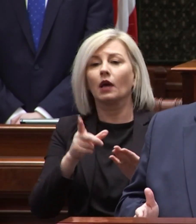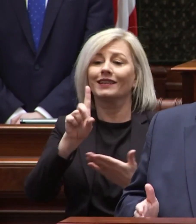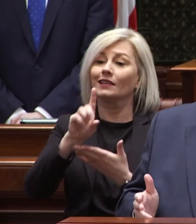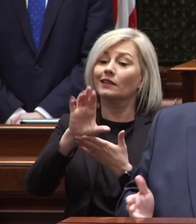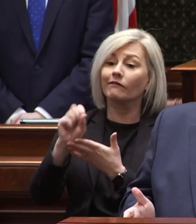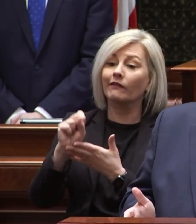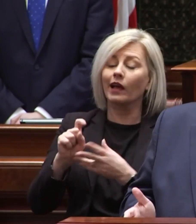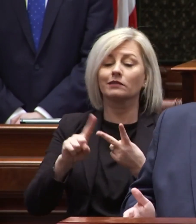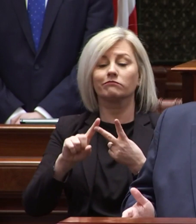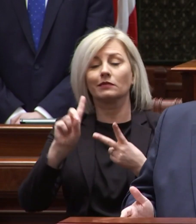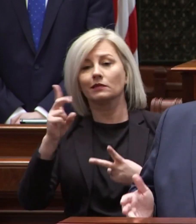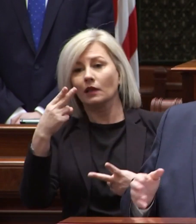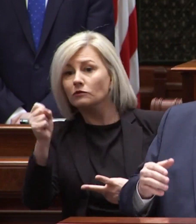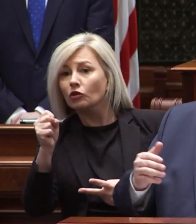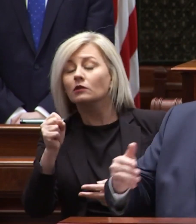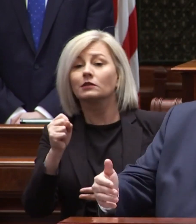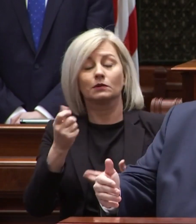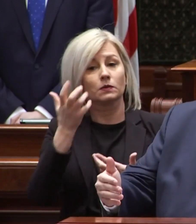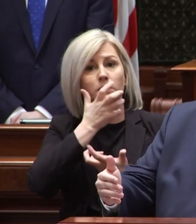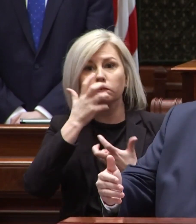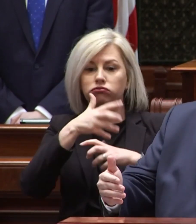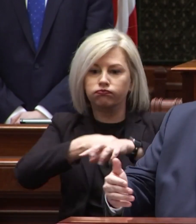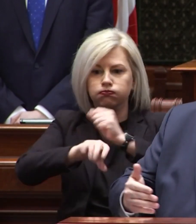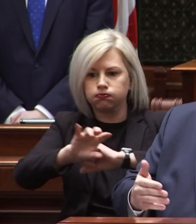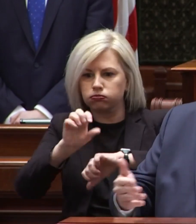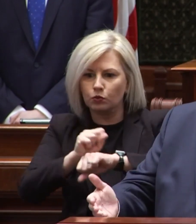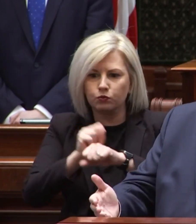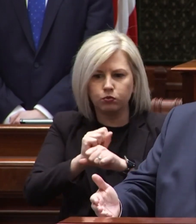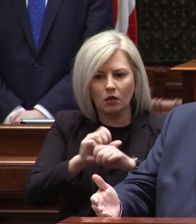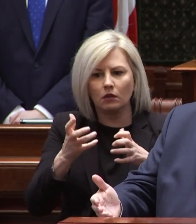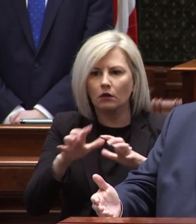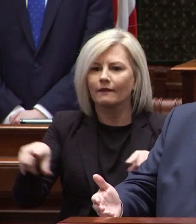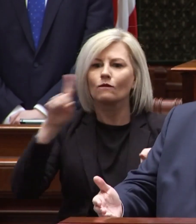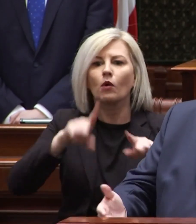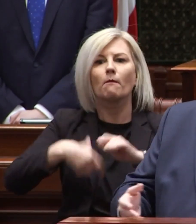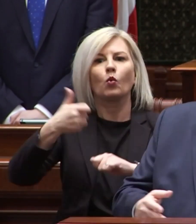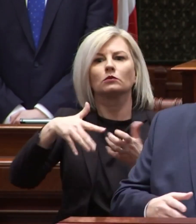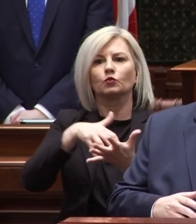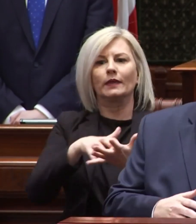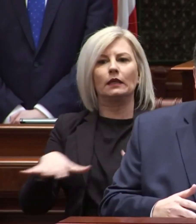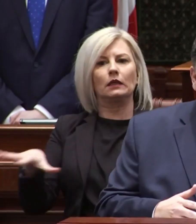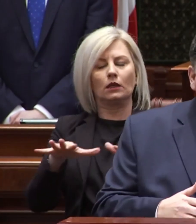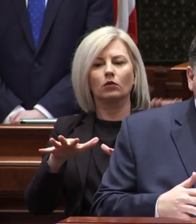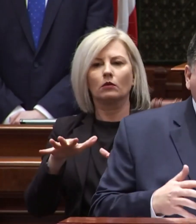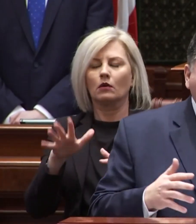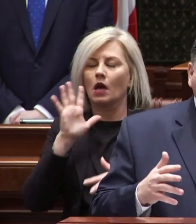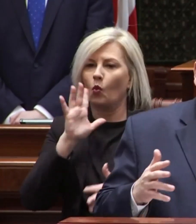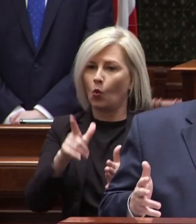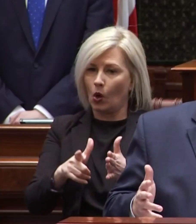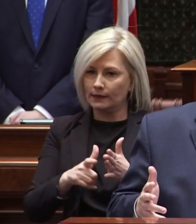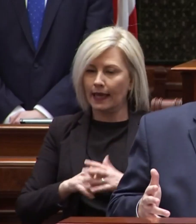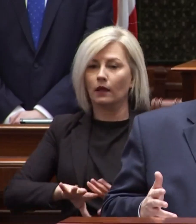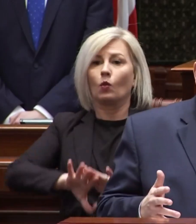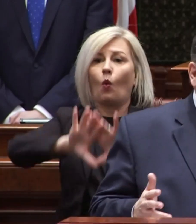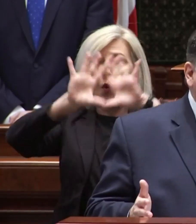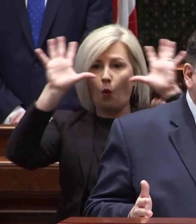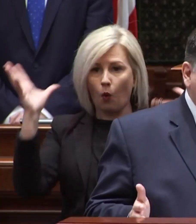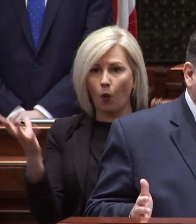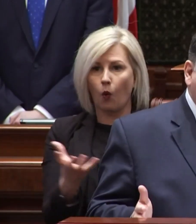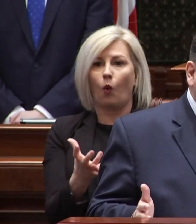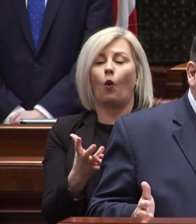dcfs and dhs are on the front lines of caring for our most vulnerable children it will take a whole of government